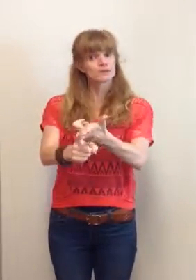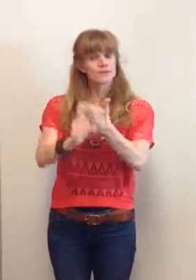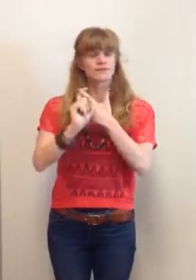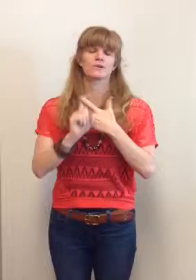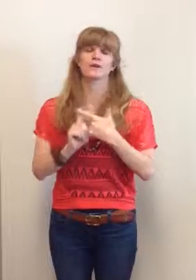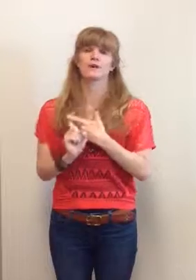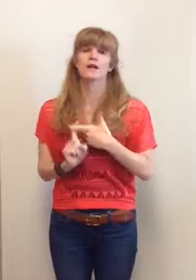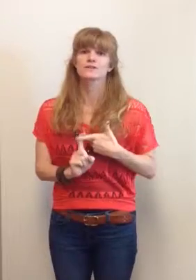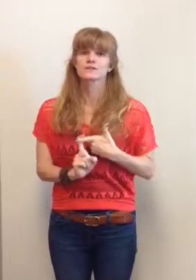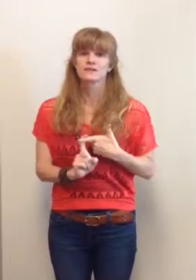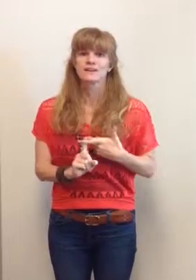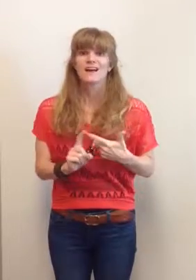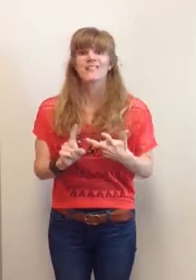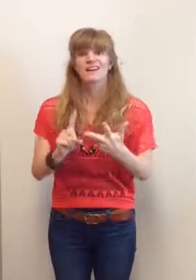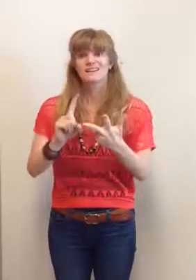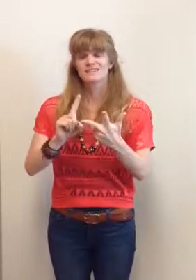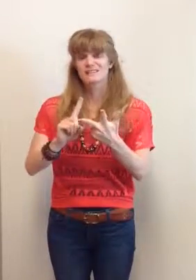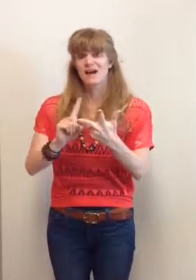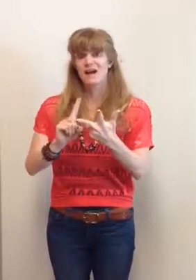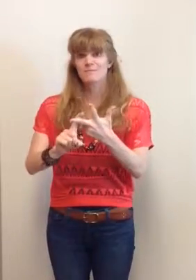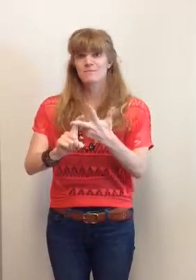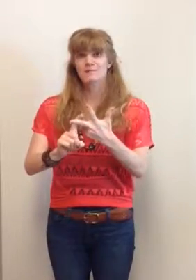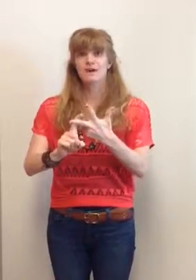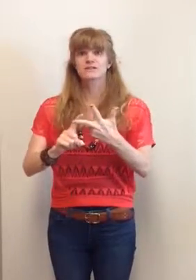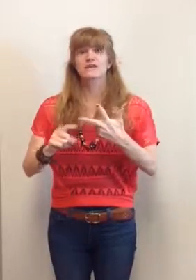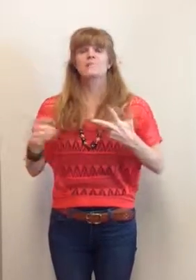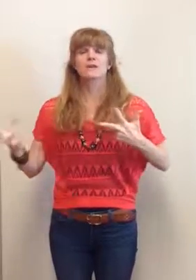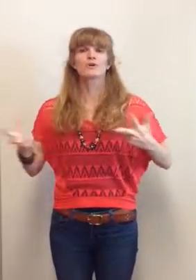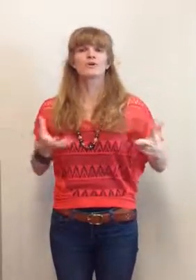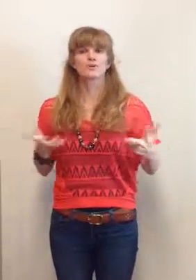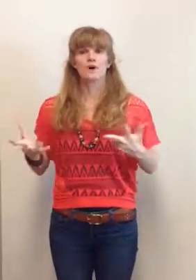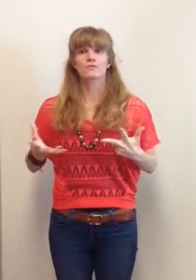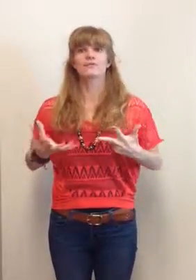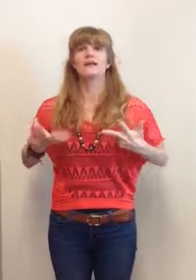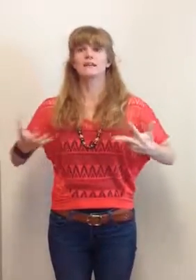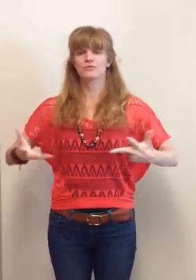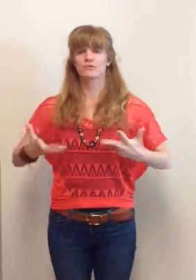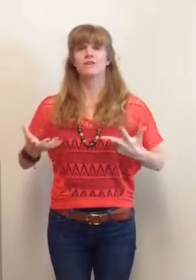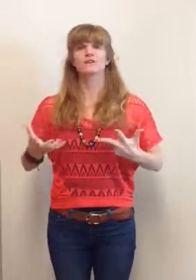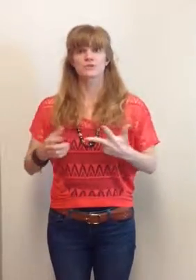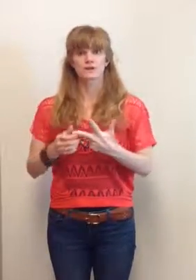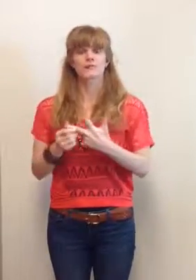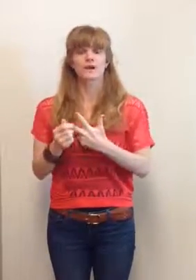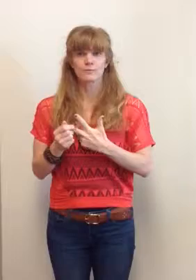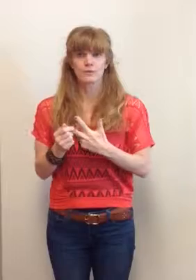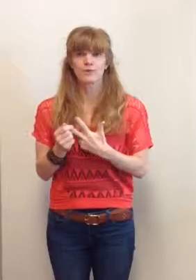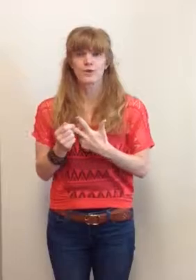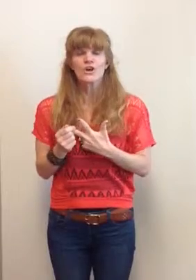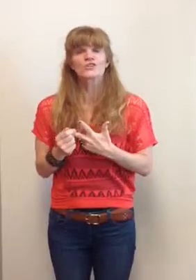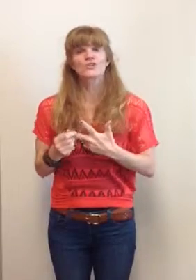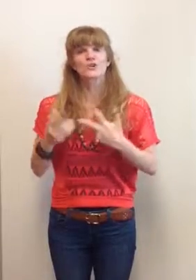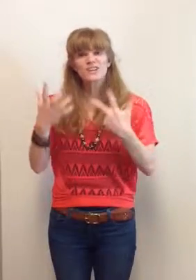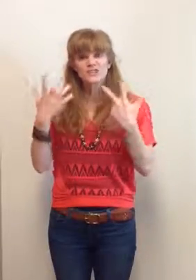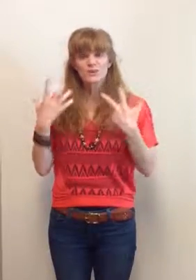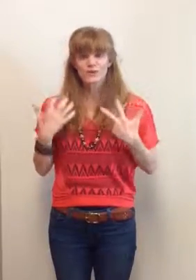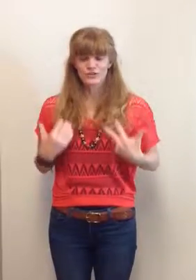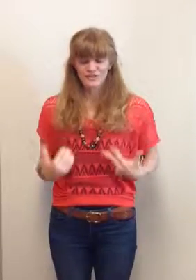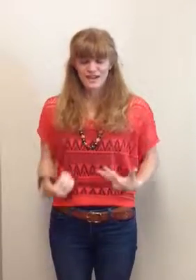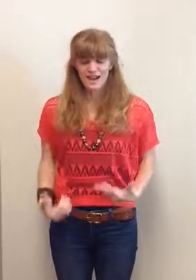believe in. Great, what else? That it's about people who are fighting for what they deserve. Great, wonderful. So you're going to, with your entire